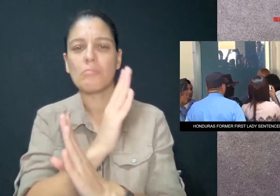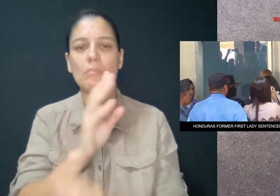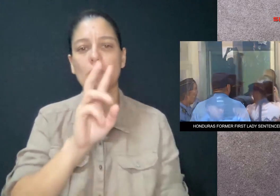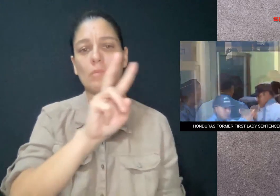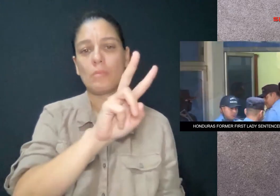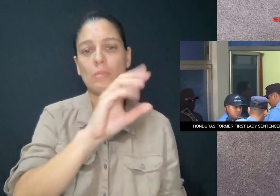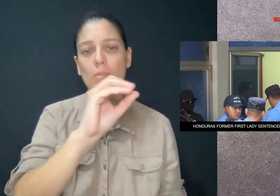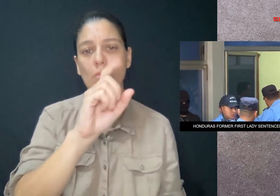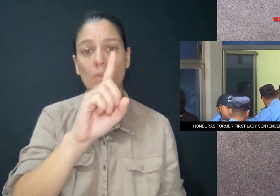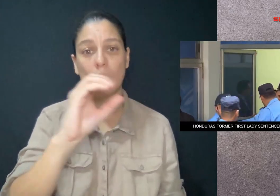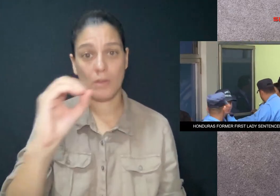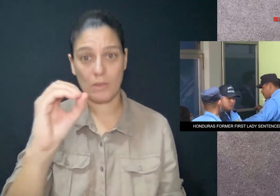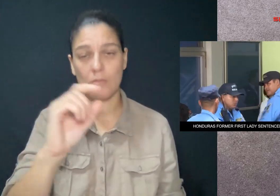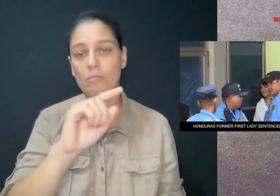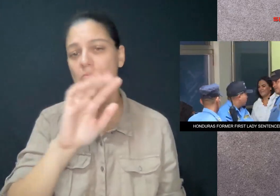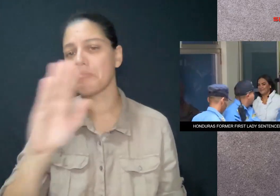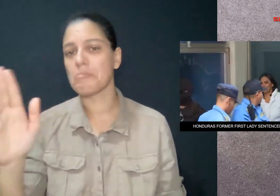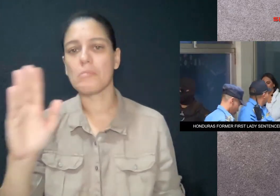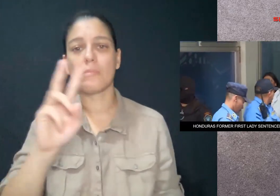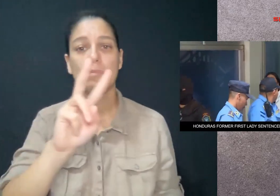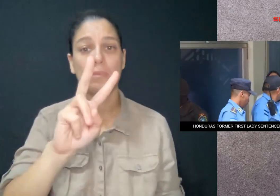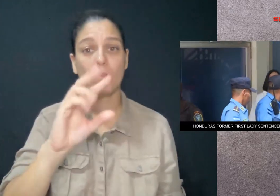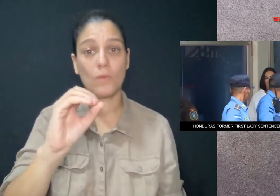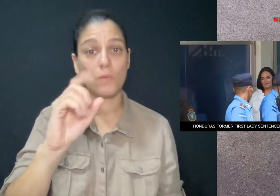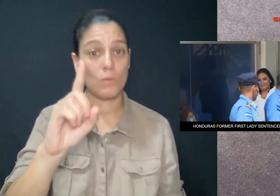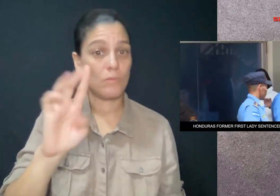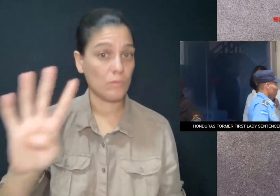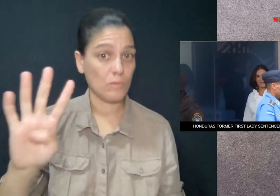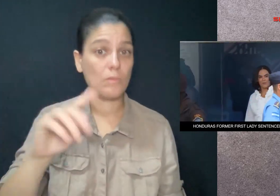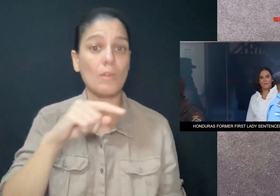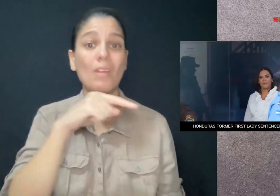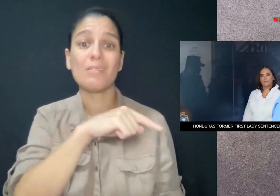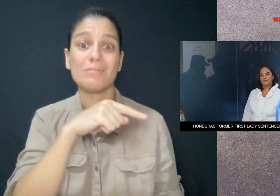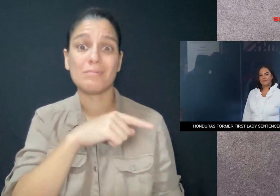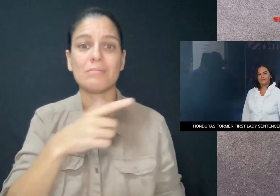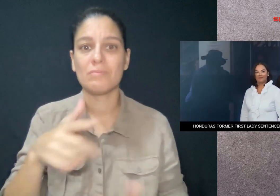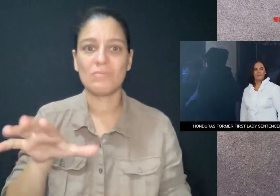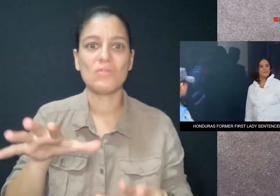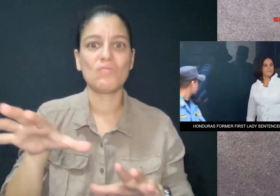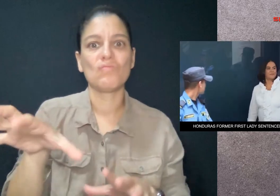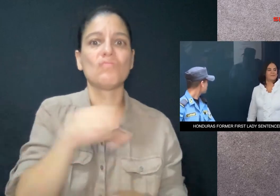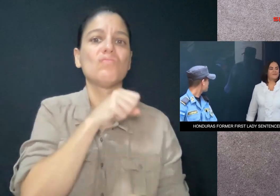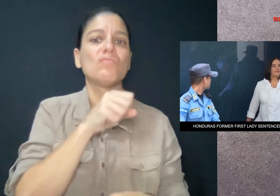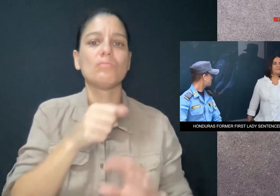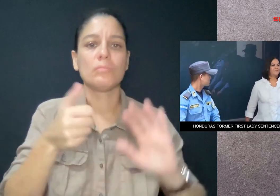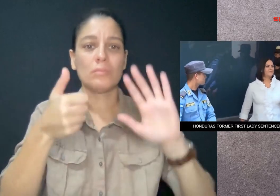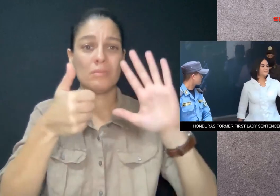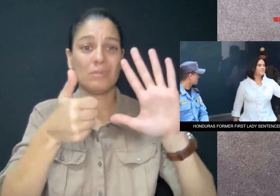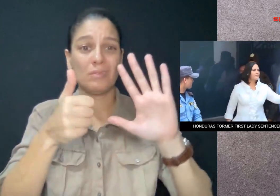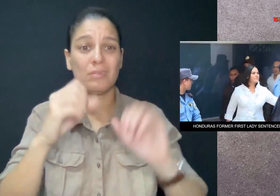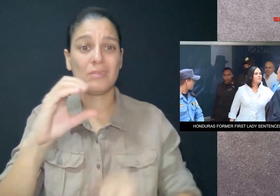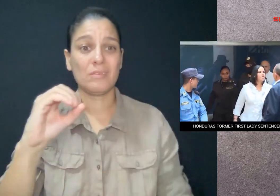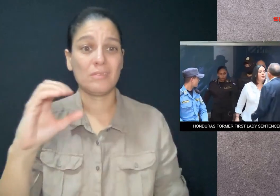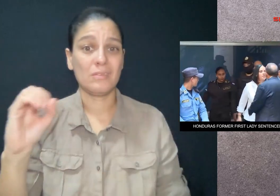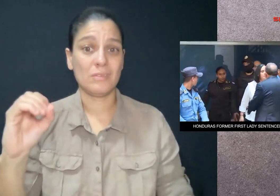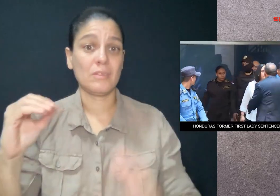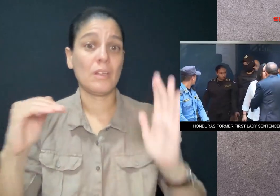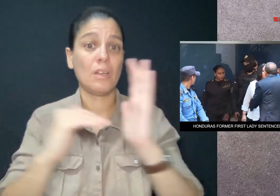Court officials say between 2010 and 2014, Bonilla embellished $600,000